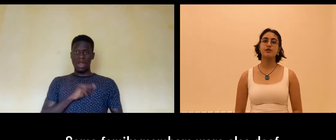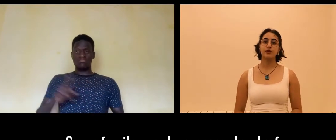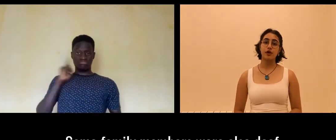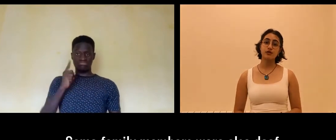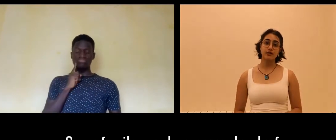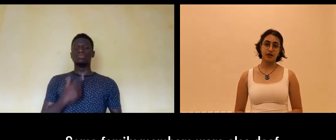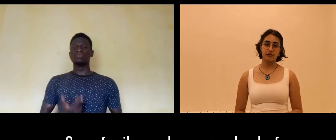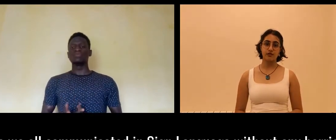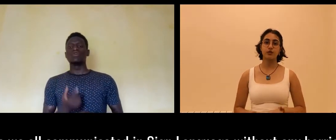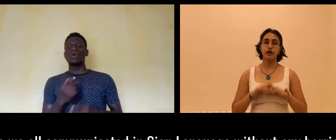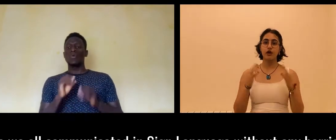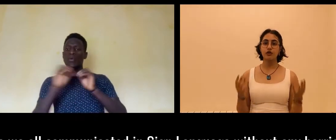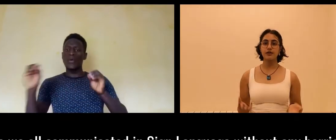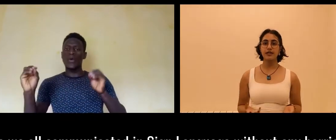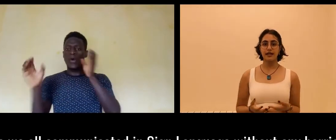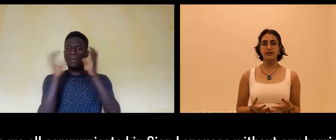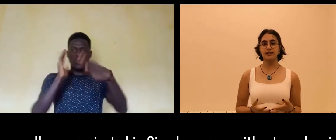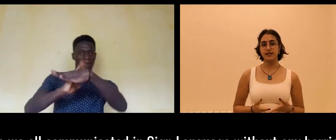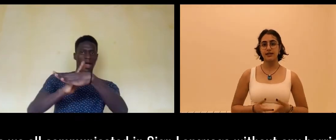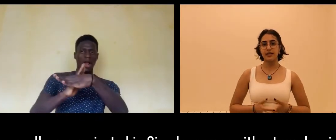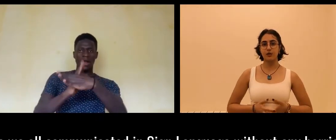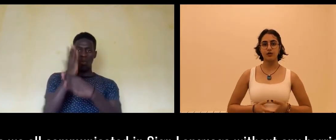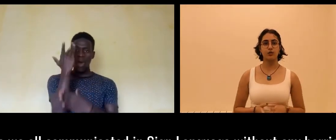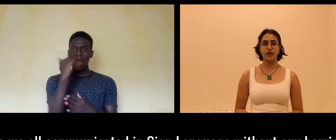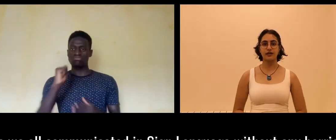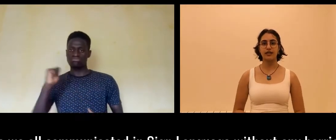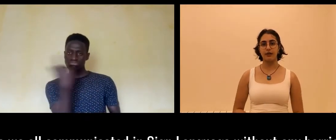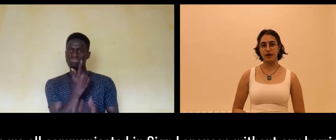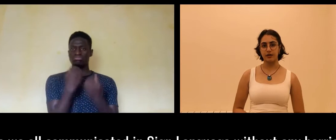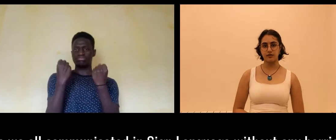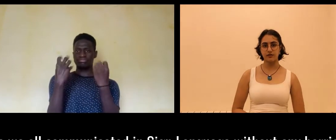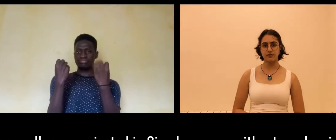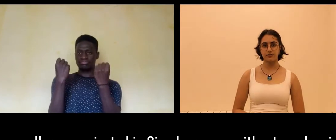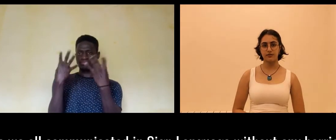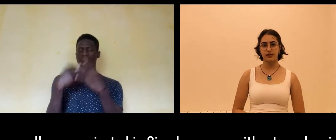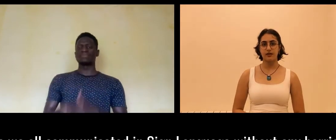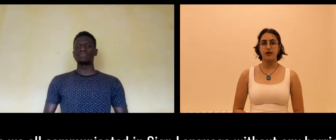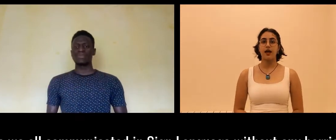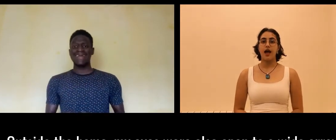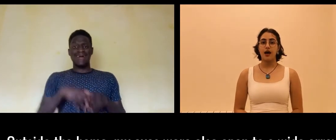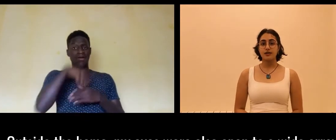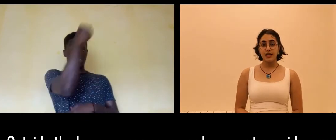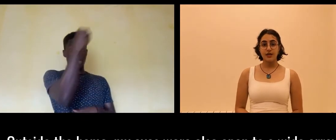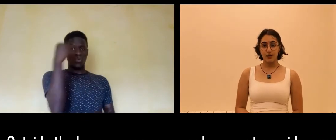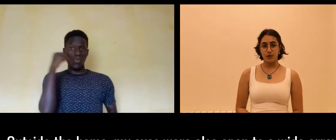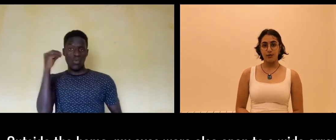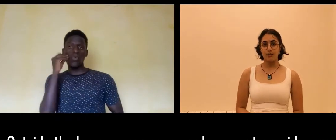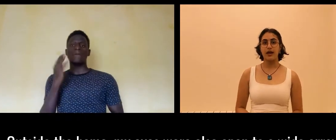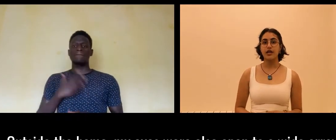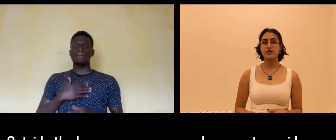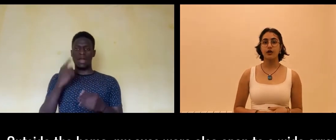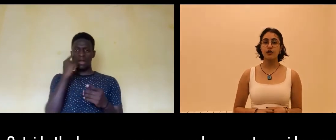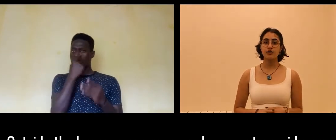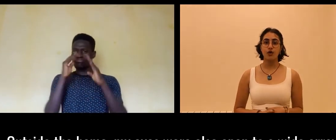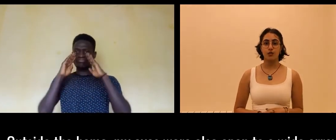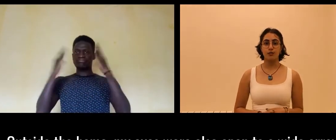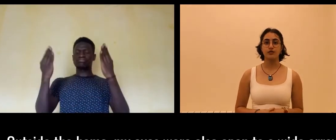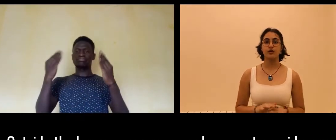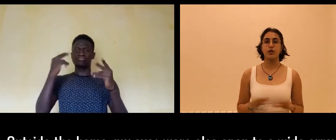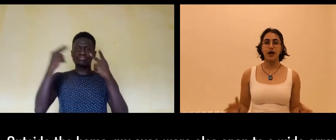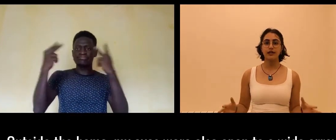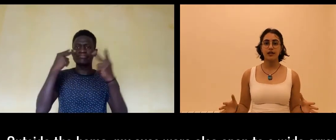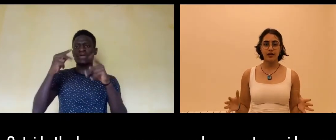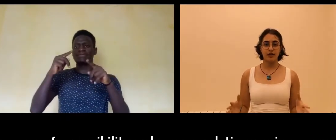family members were also deaf, so we all communicated in sign language without any barriers. Outside the home, my eyes were also